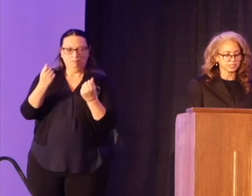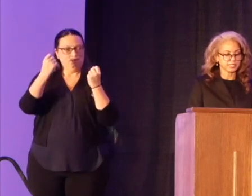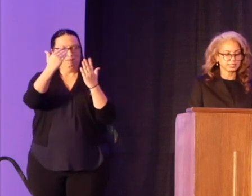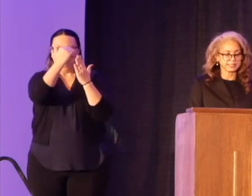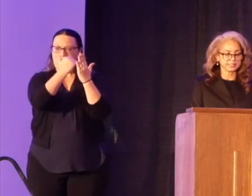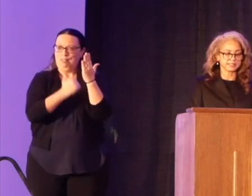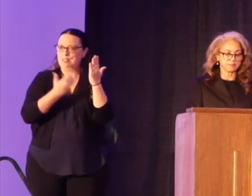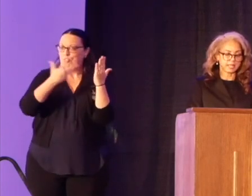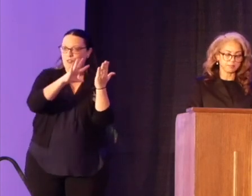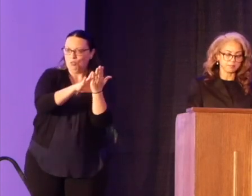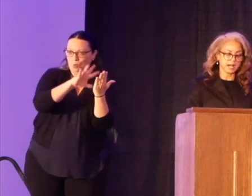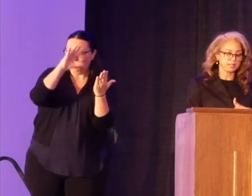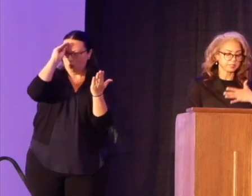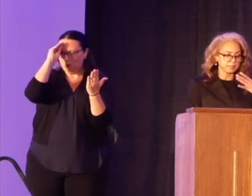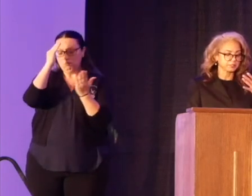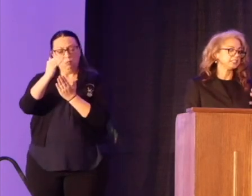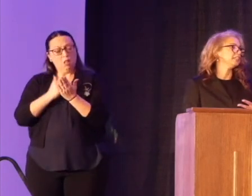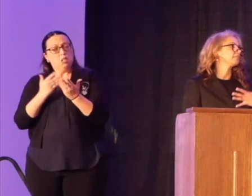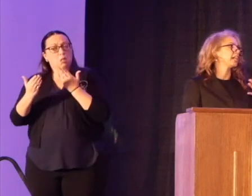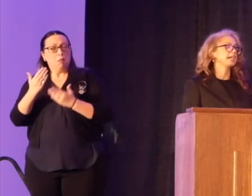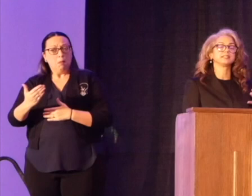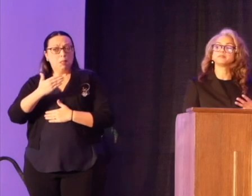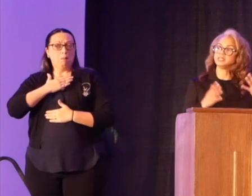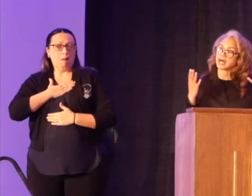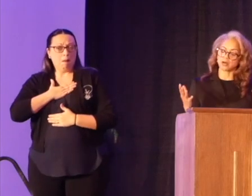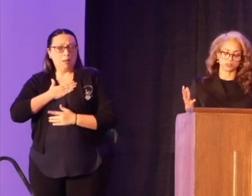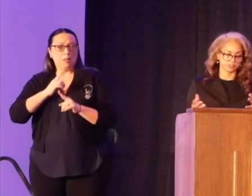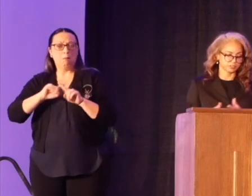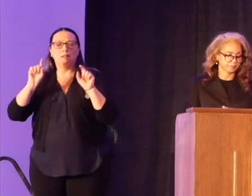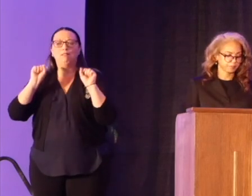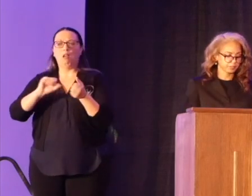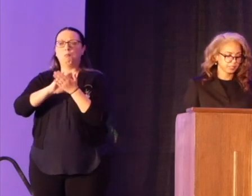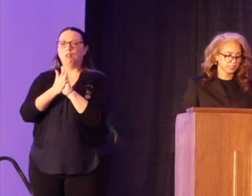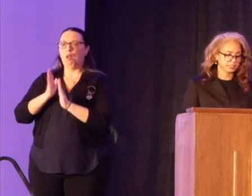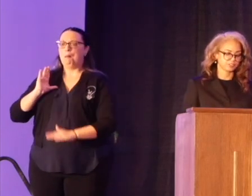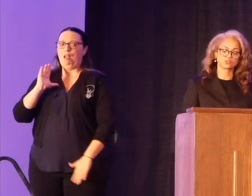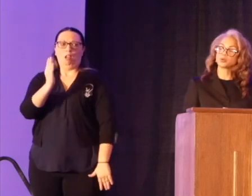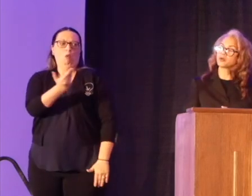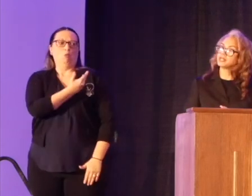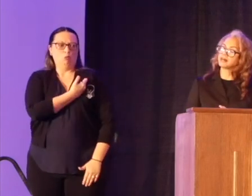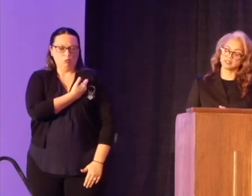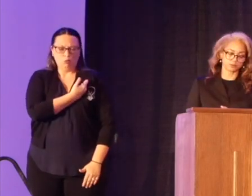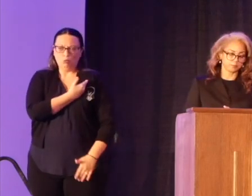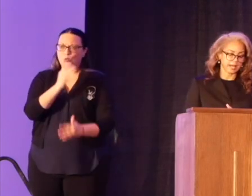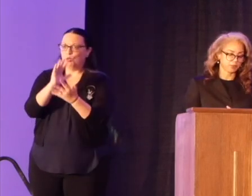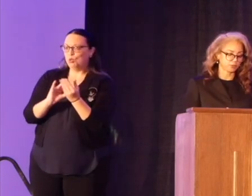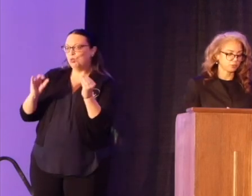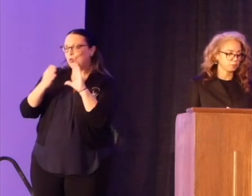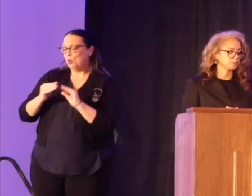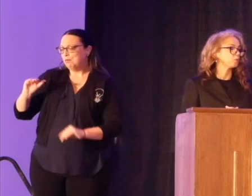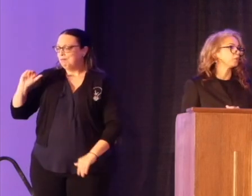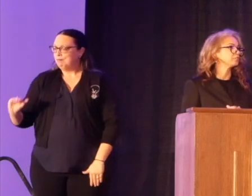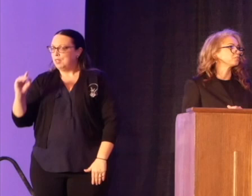learned, lessons that may be mine, but I believe can be ours. It is the story of a little black